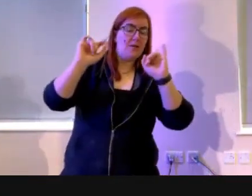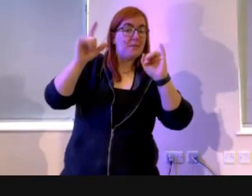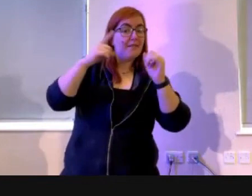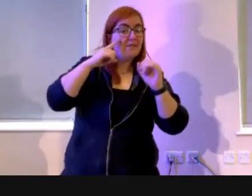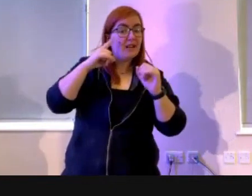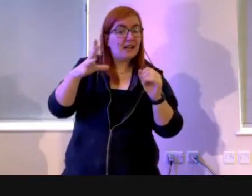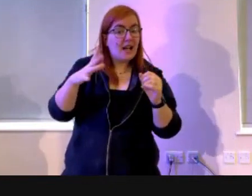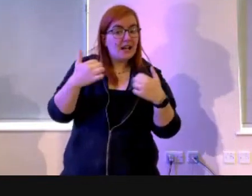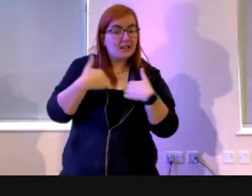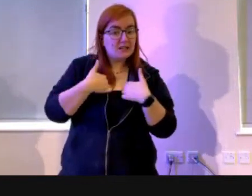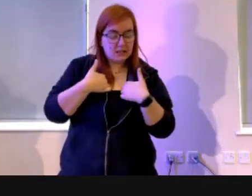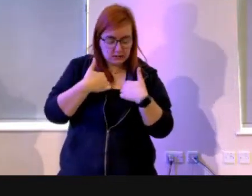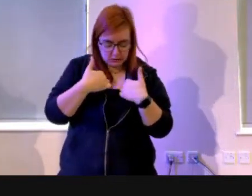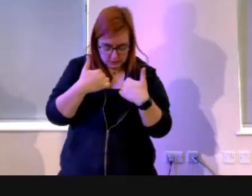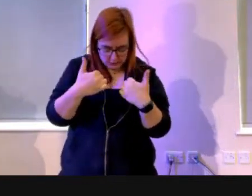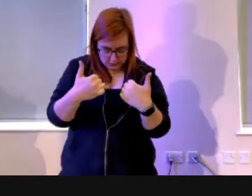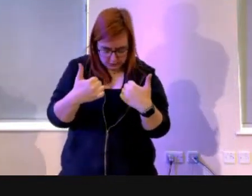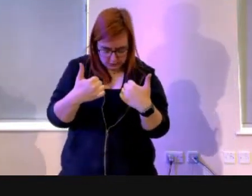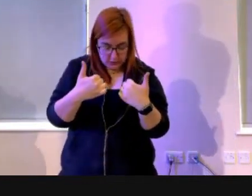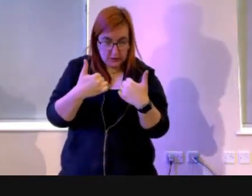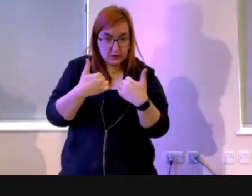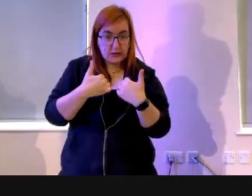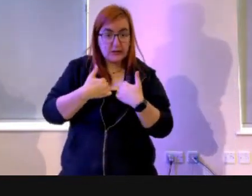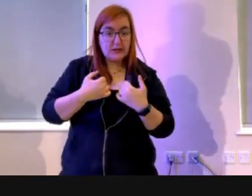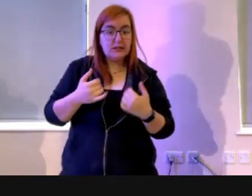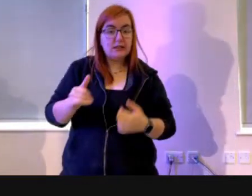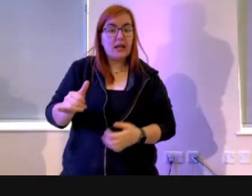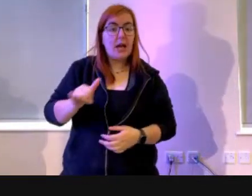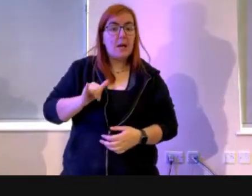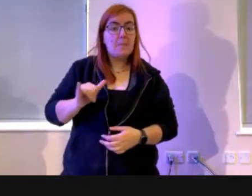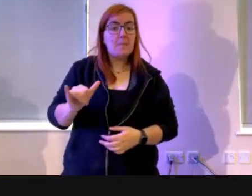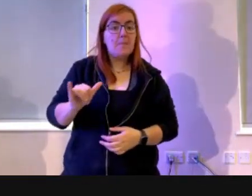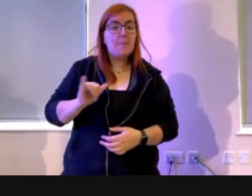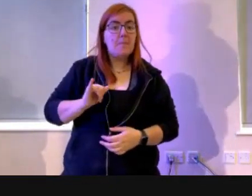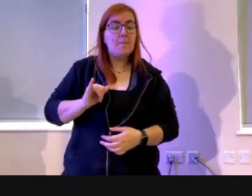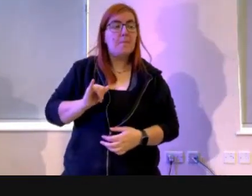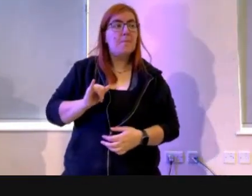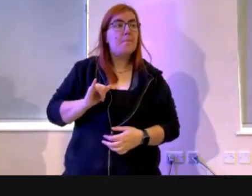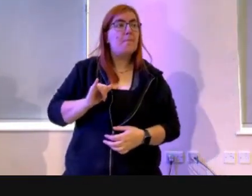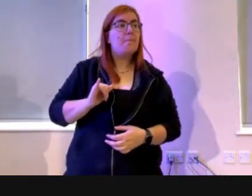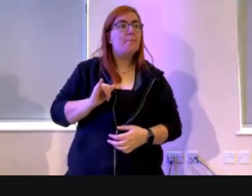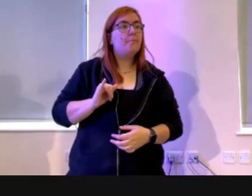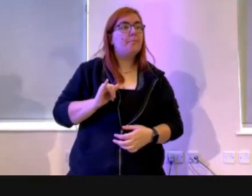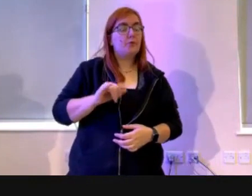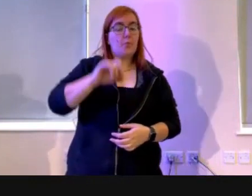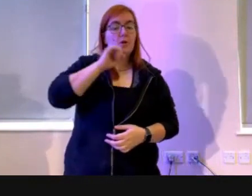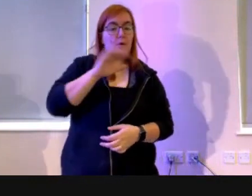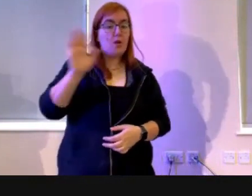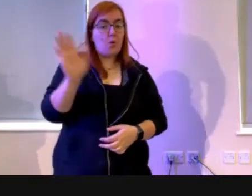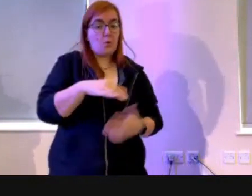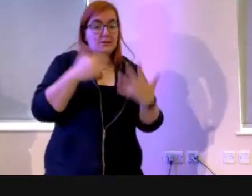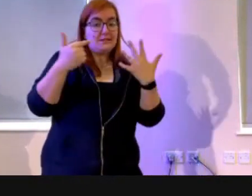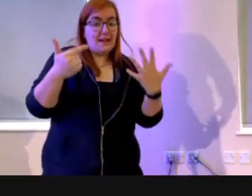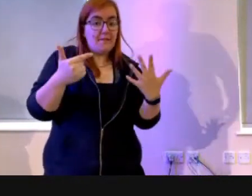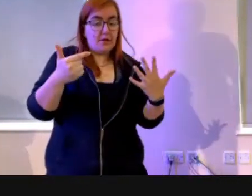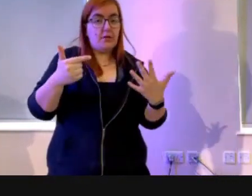are also living in. We're looking at all seven sins because there will be no one here